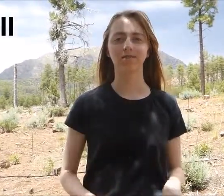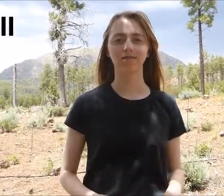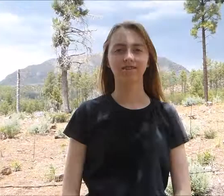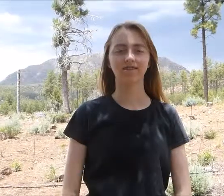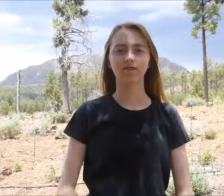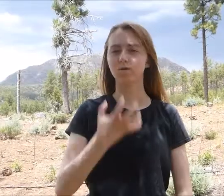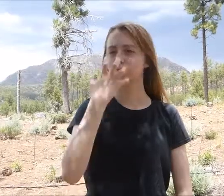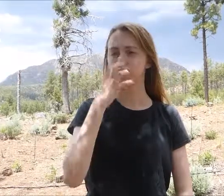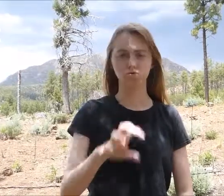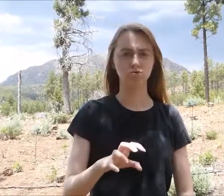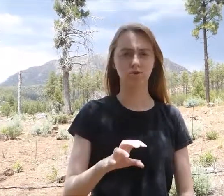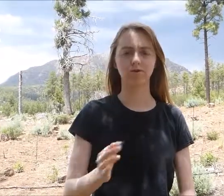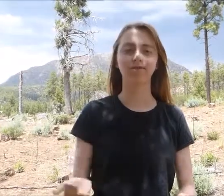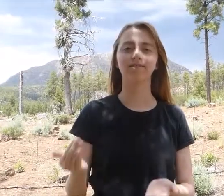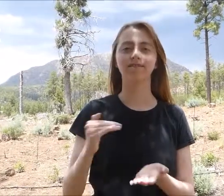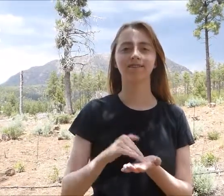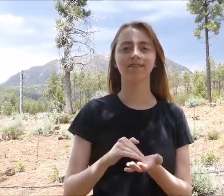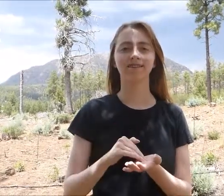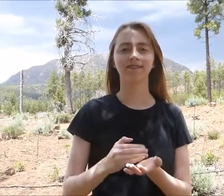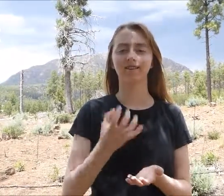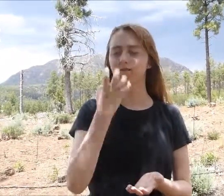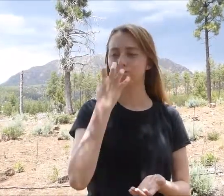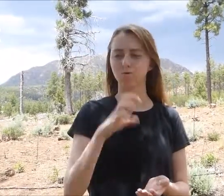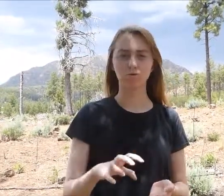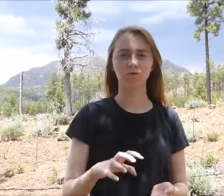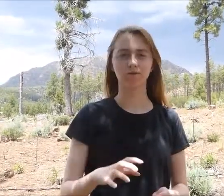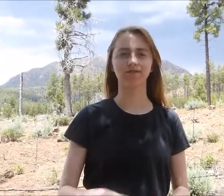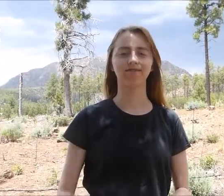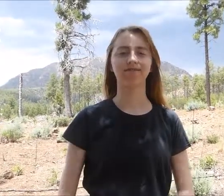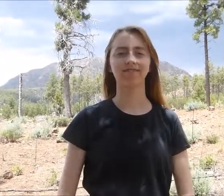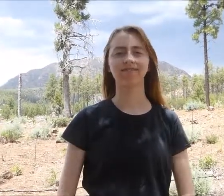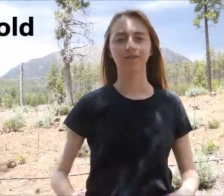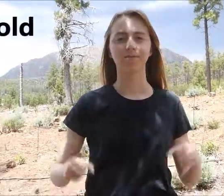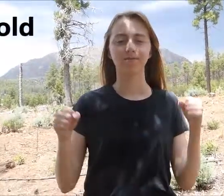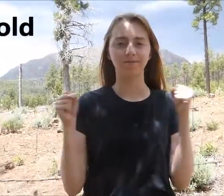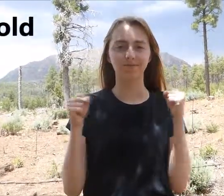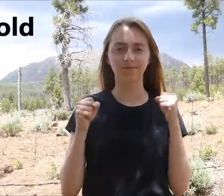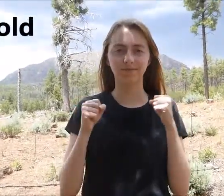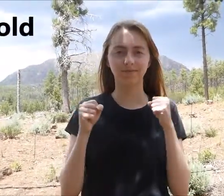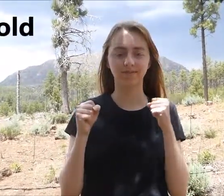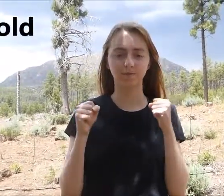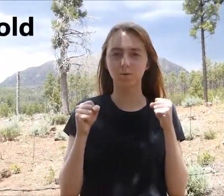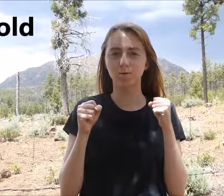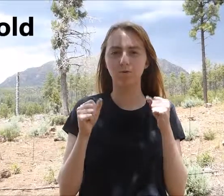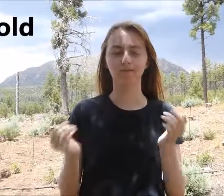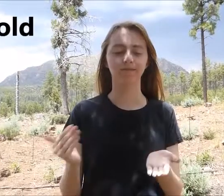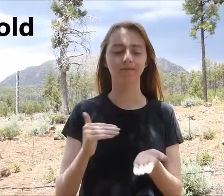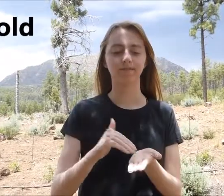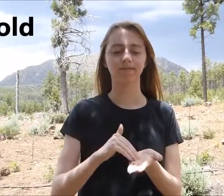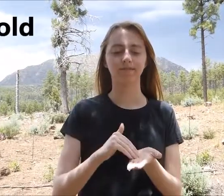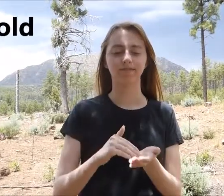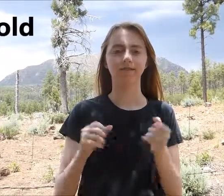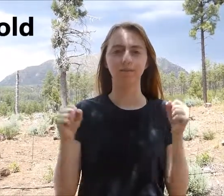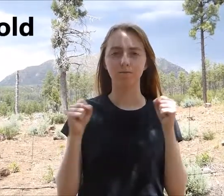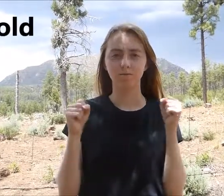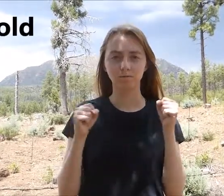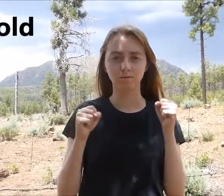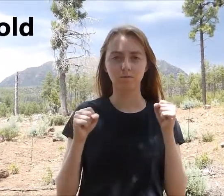Hot, again, hot. Cold, again, cold.